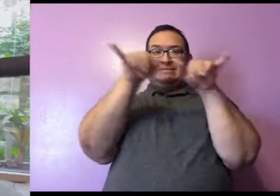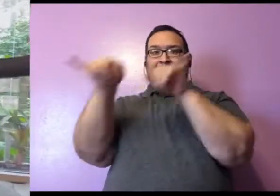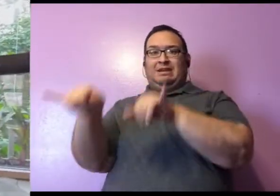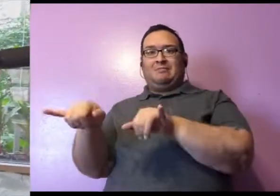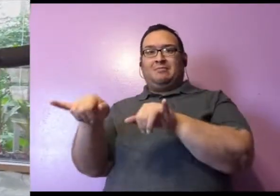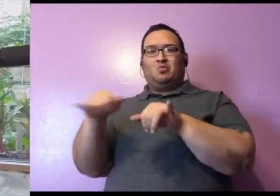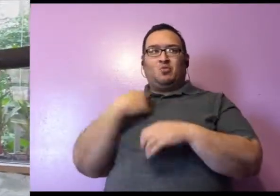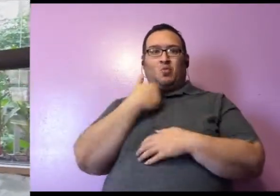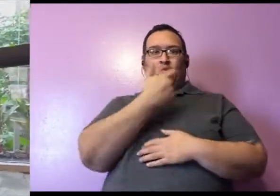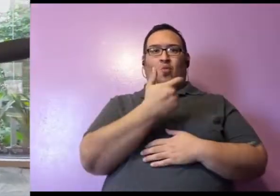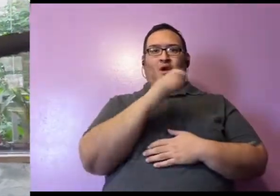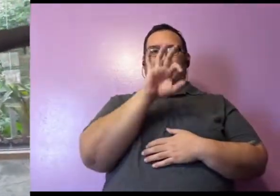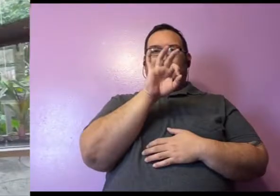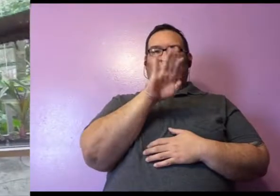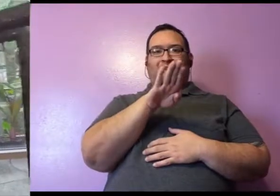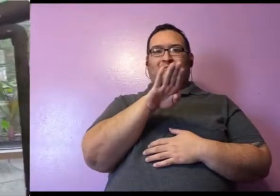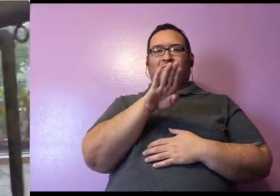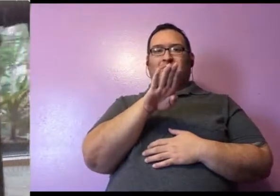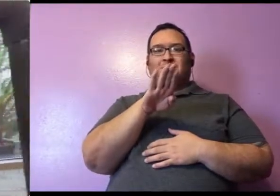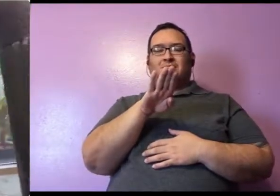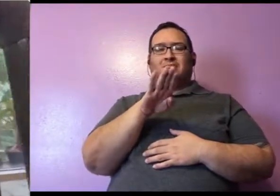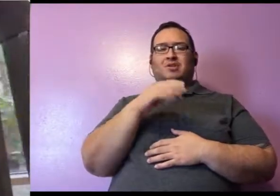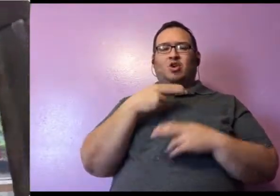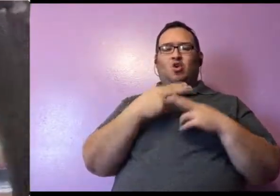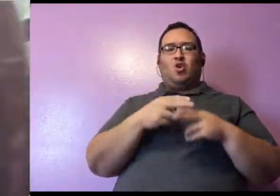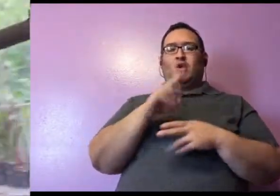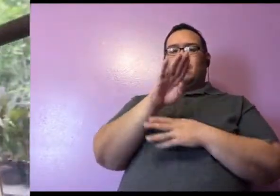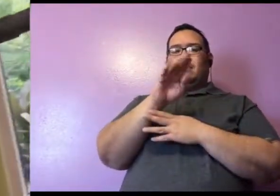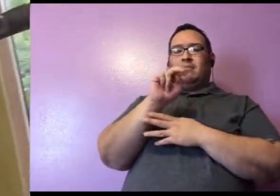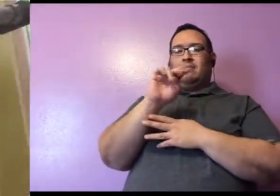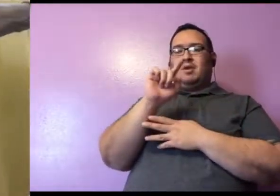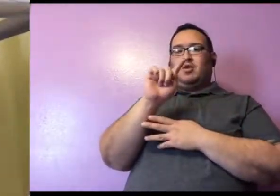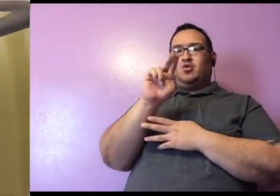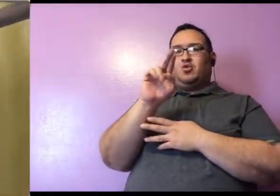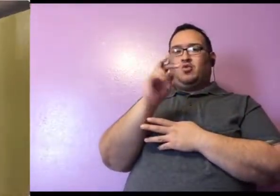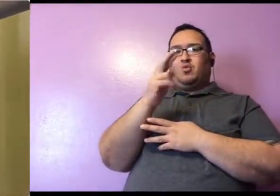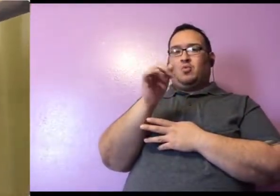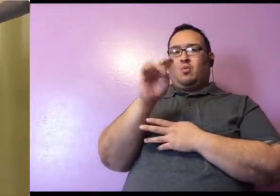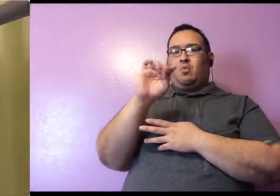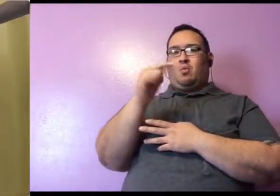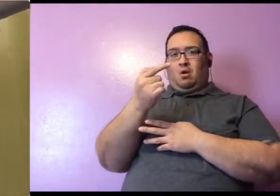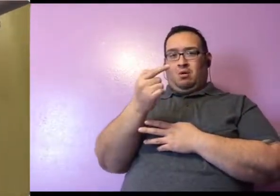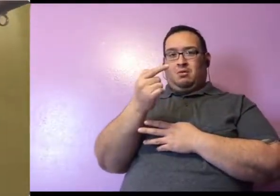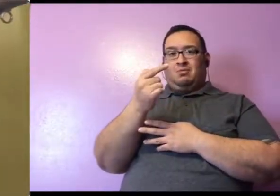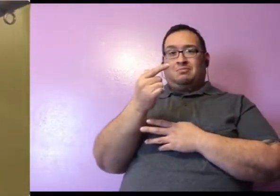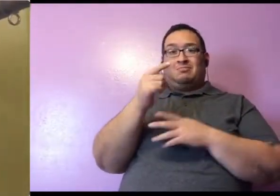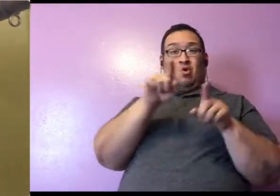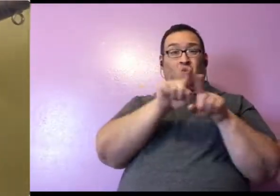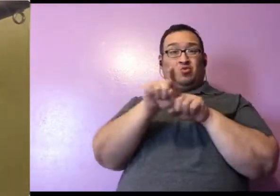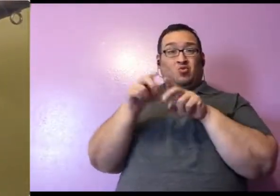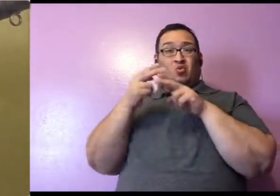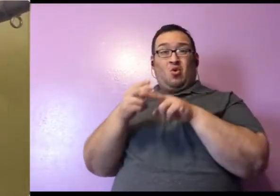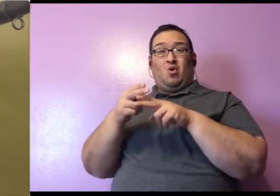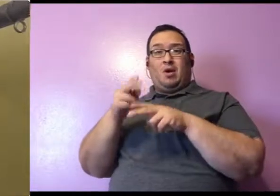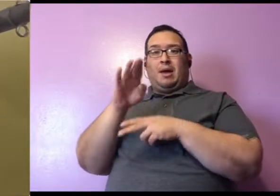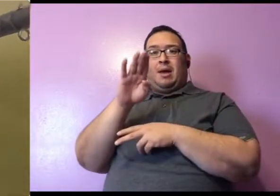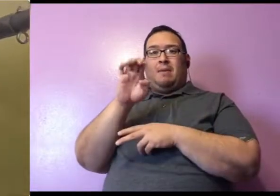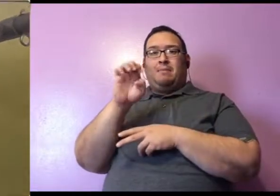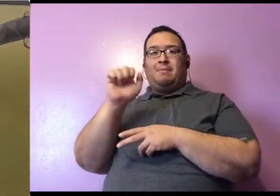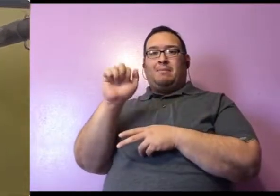experience happens. She is known as a Binturon as well as a Bearcat. And we've actually had her since she